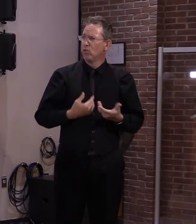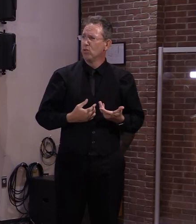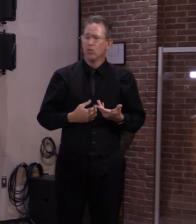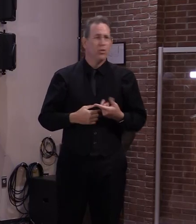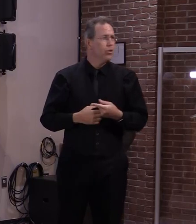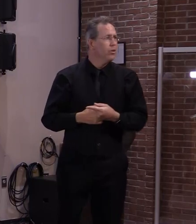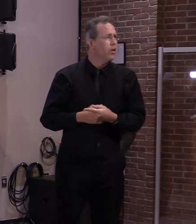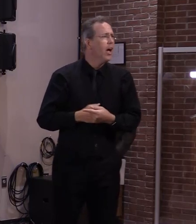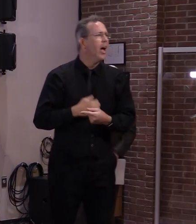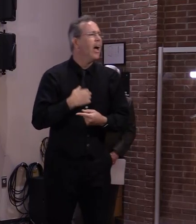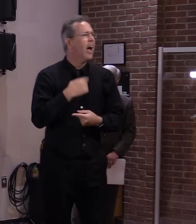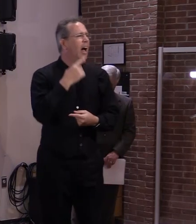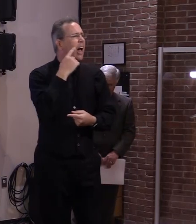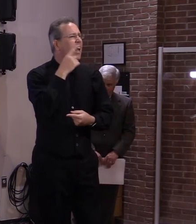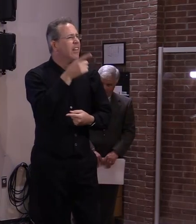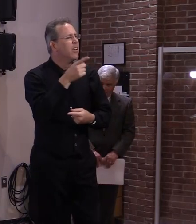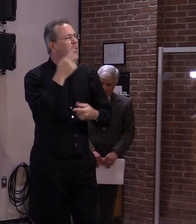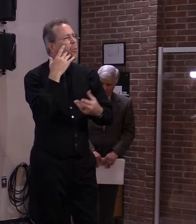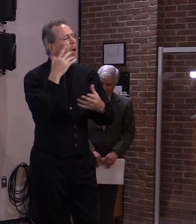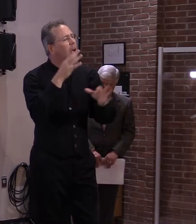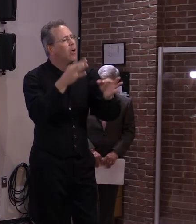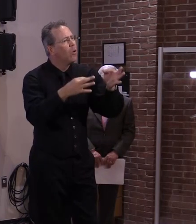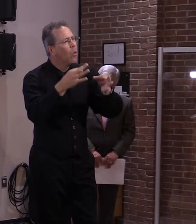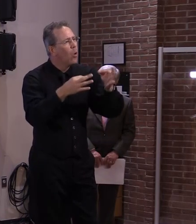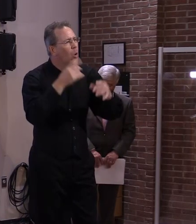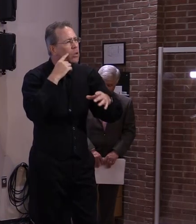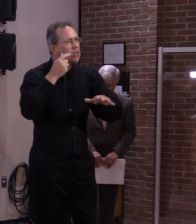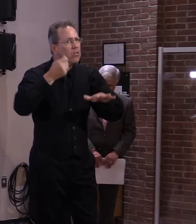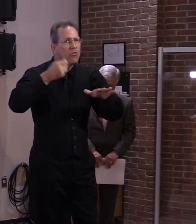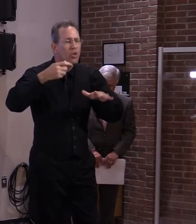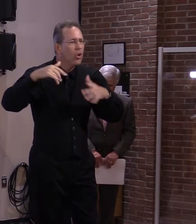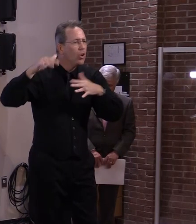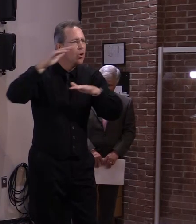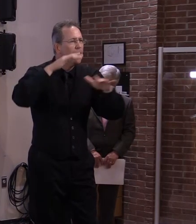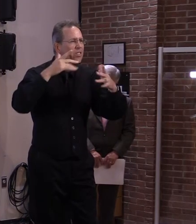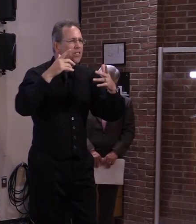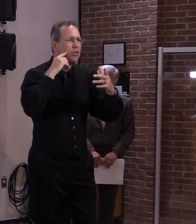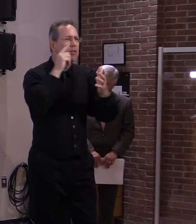you know a legal a legal test i would say